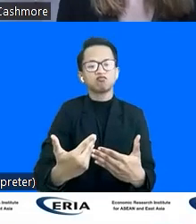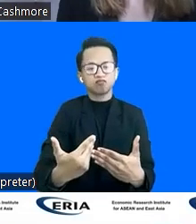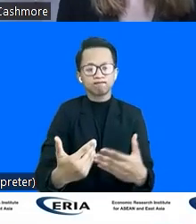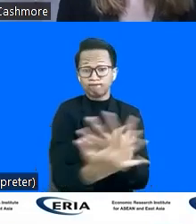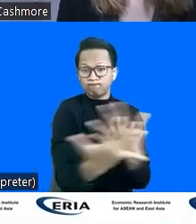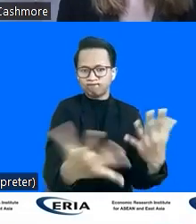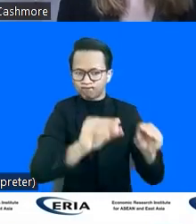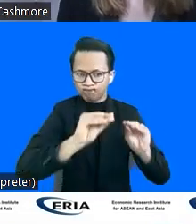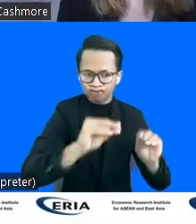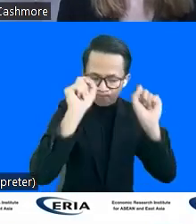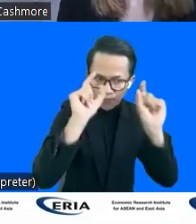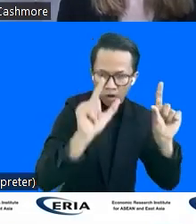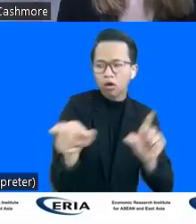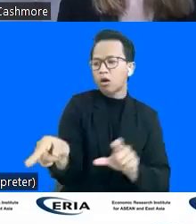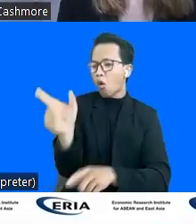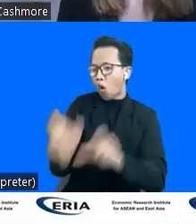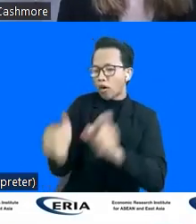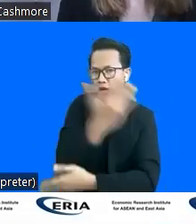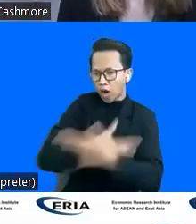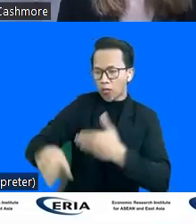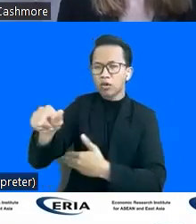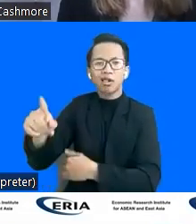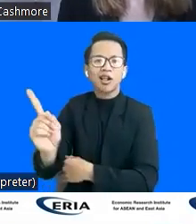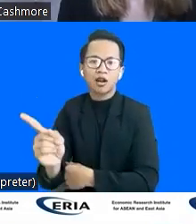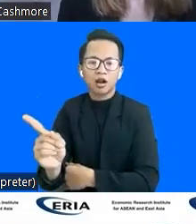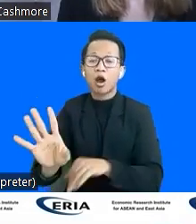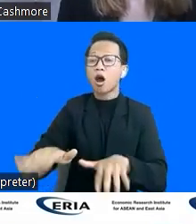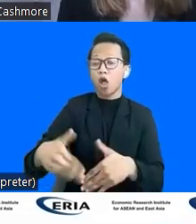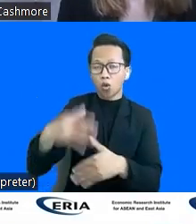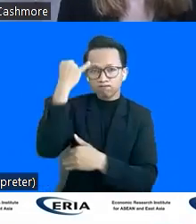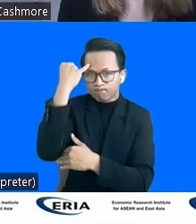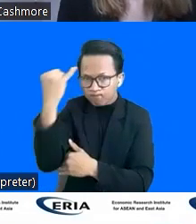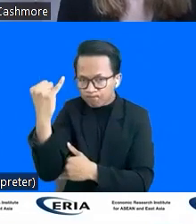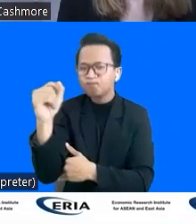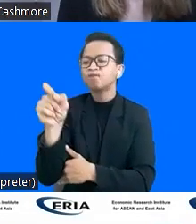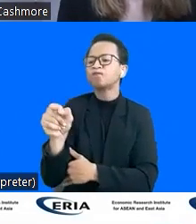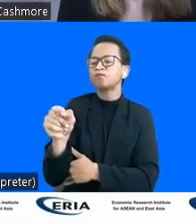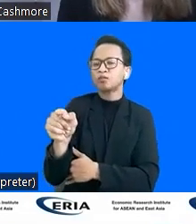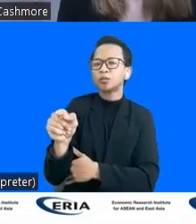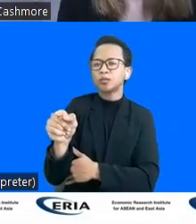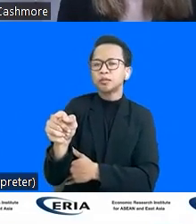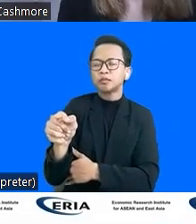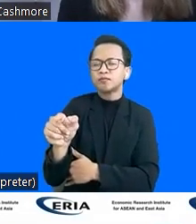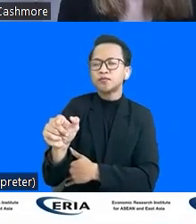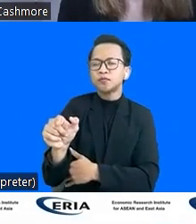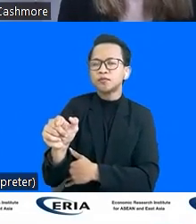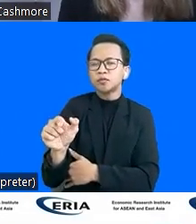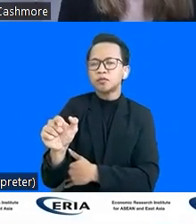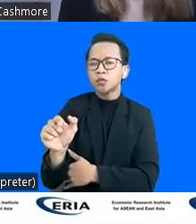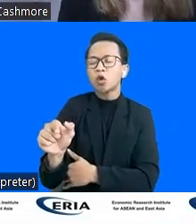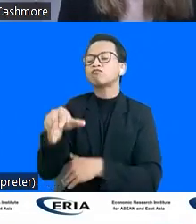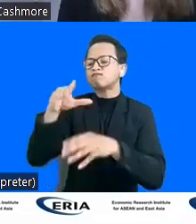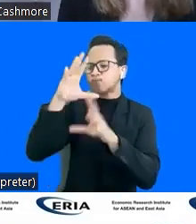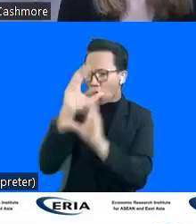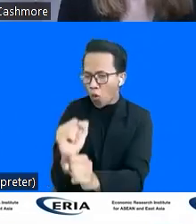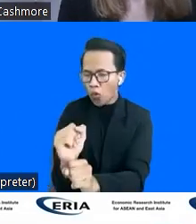the impact investors can provide much needed capital for innovation and support social enterprise enterprises working on these on these topics across